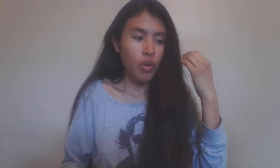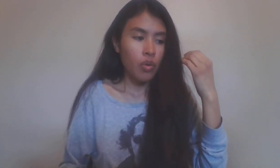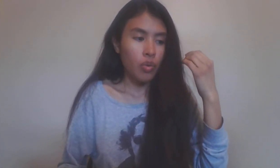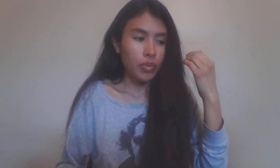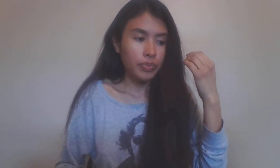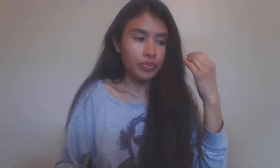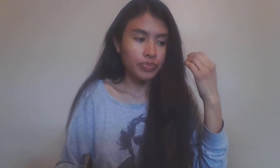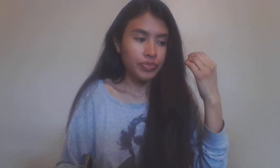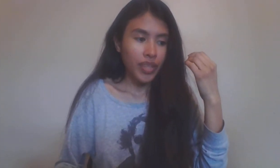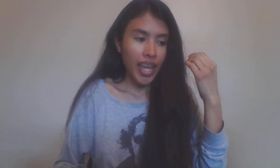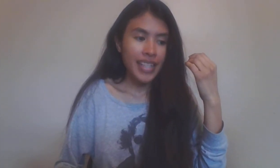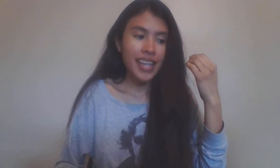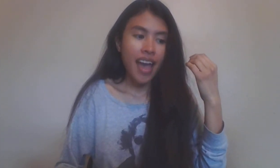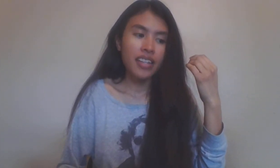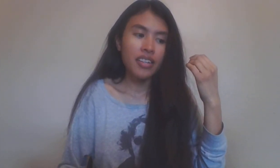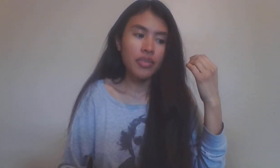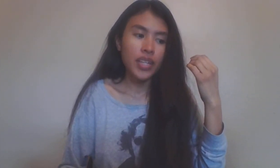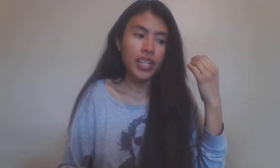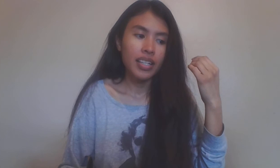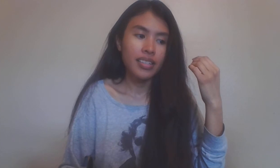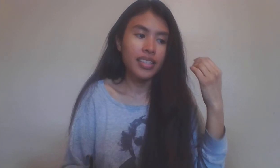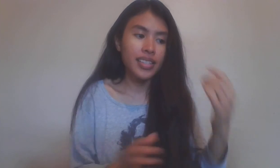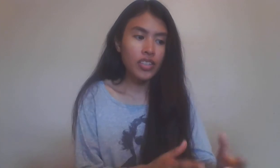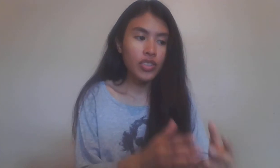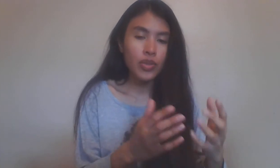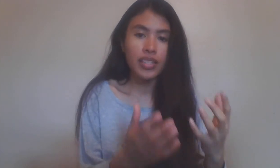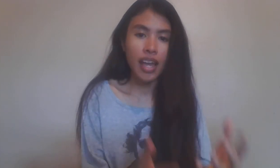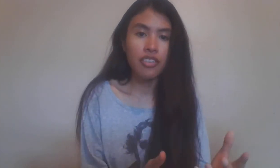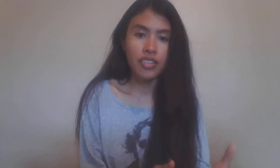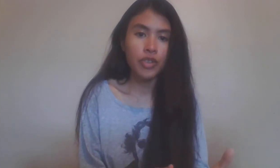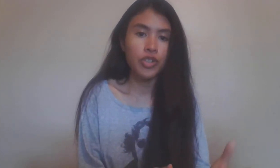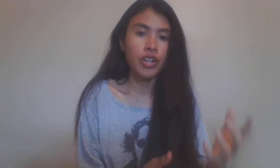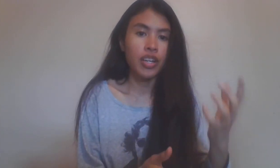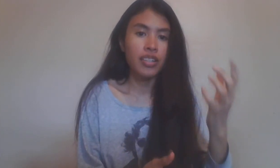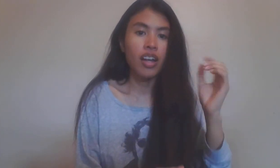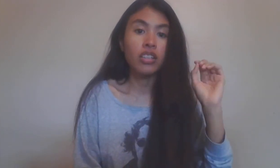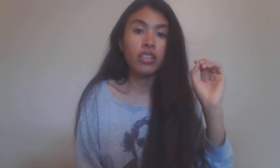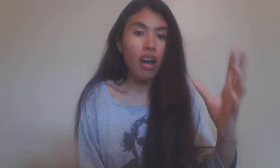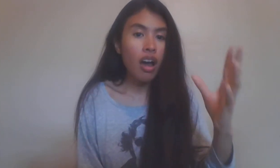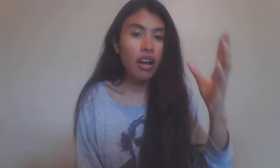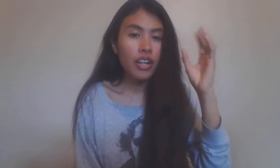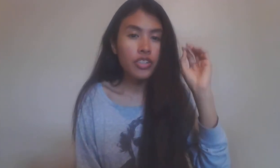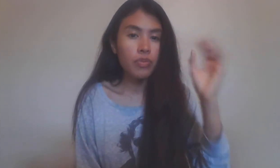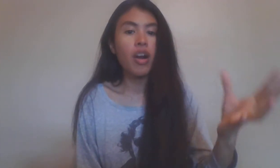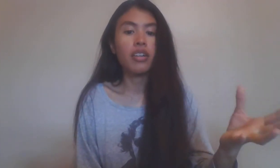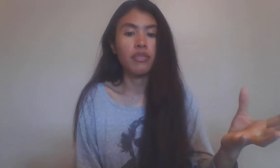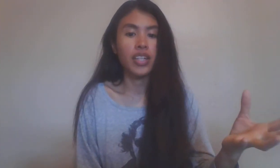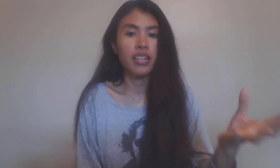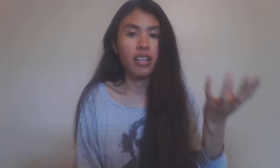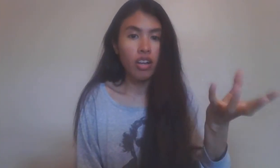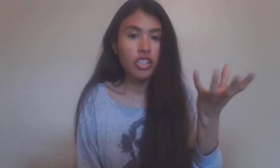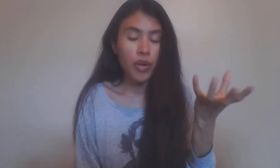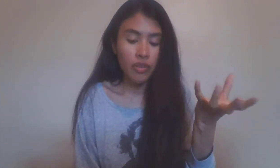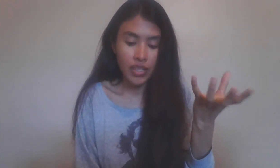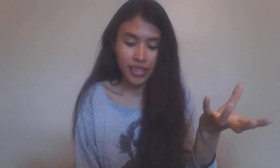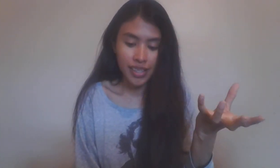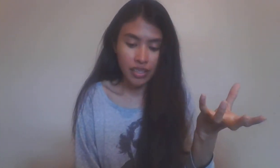it's kind of success to the Saturn in Sagittarius, a large part of it, a large part of the success